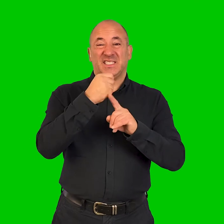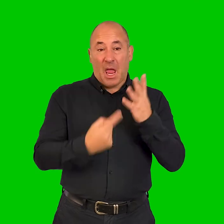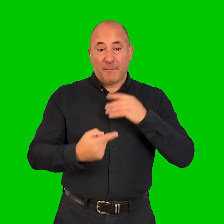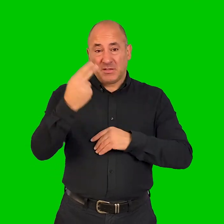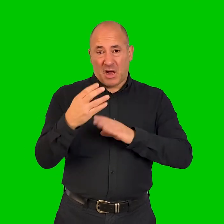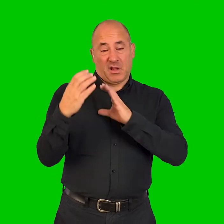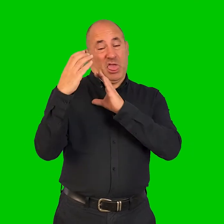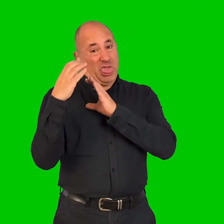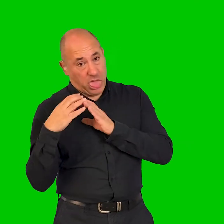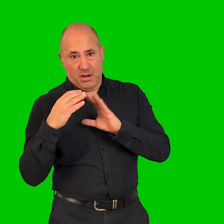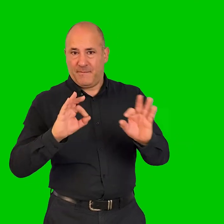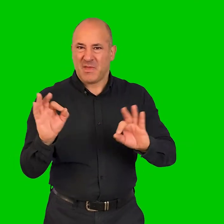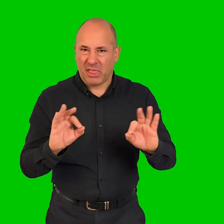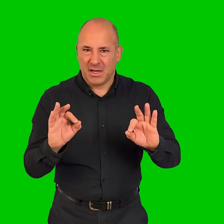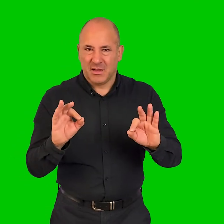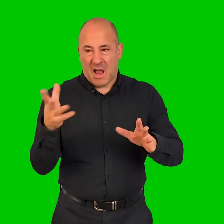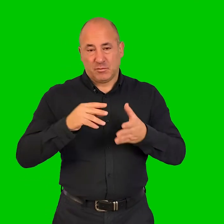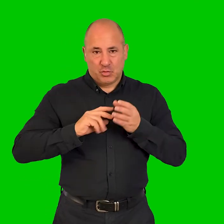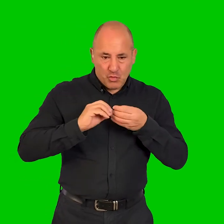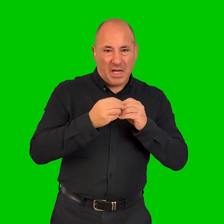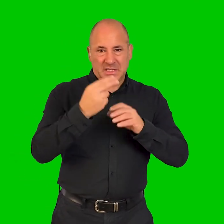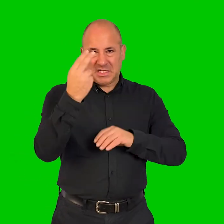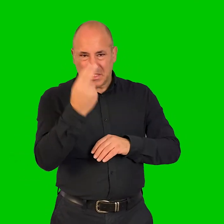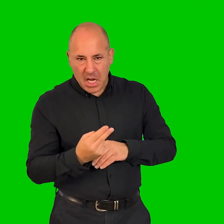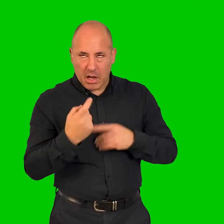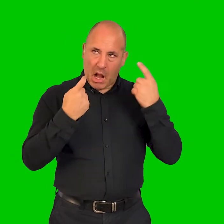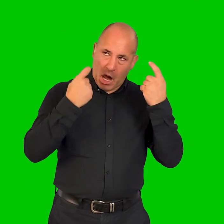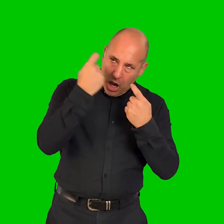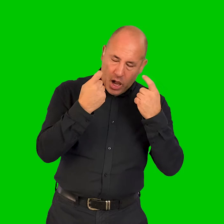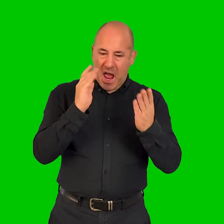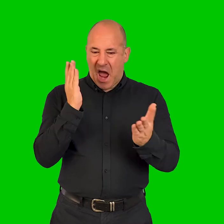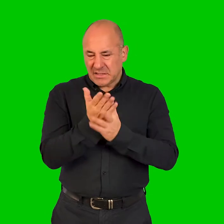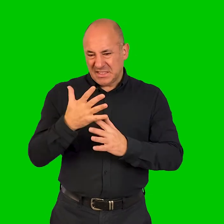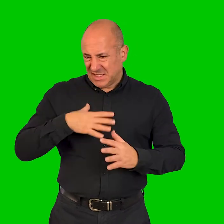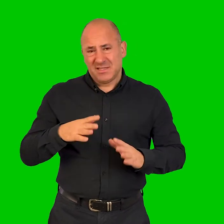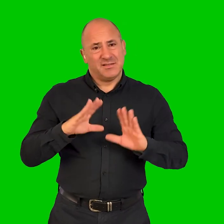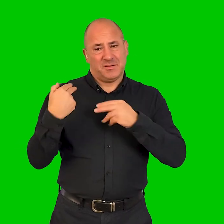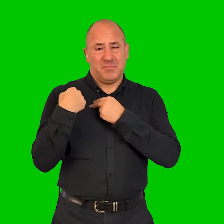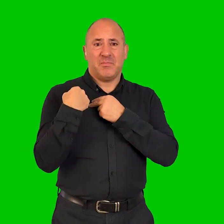the, it's not just the burden of an artist and not just the burden of a disabled artist to, to take on